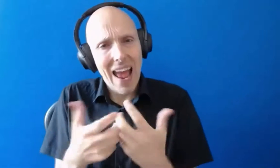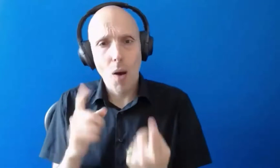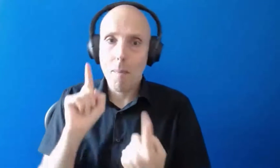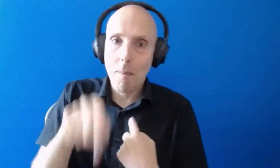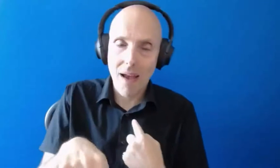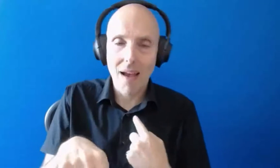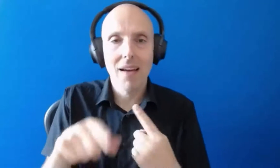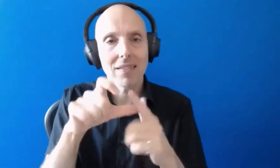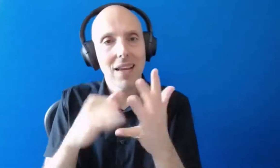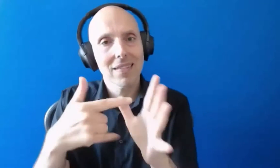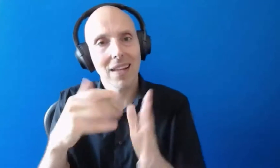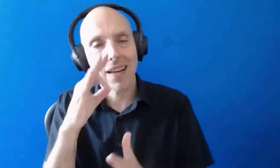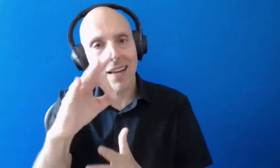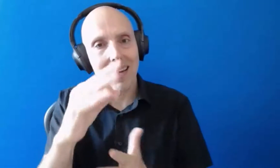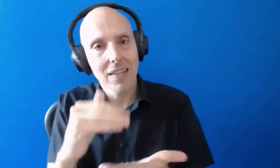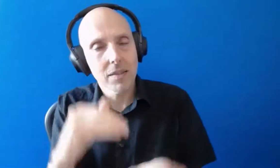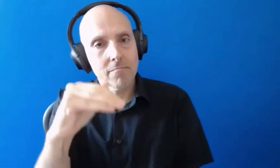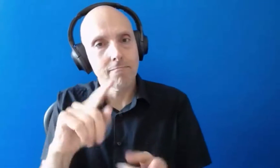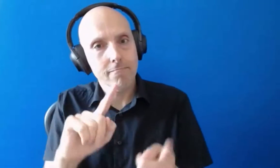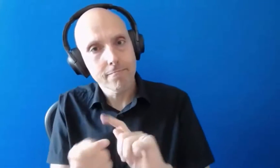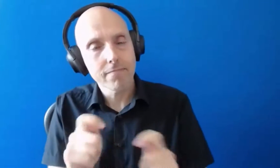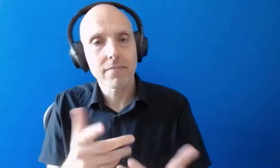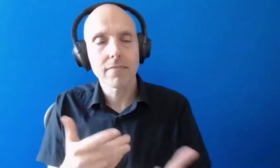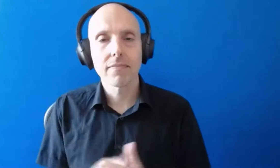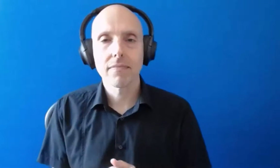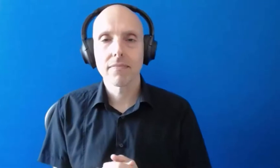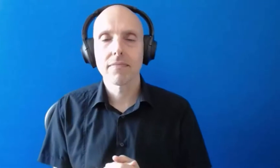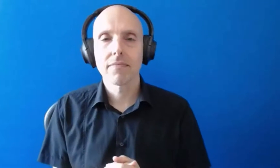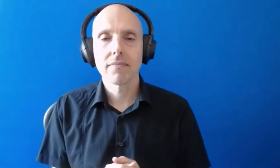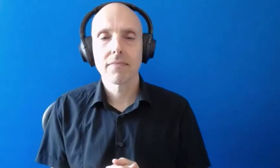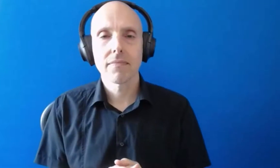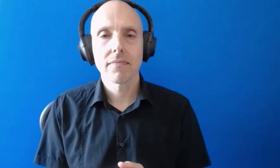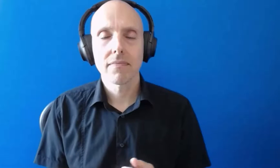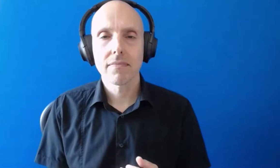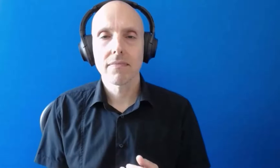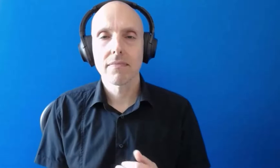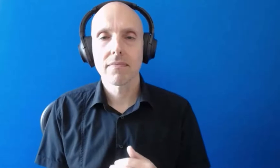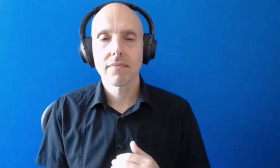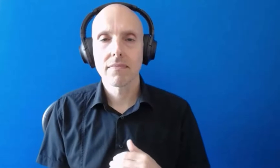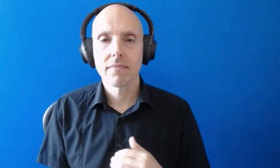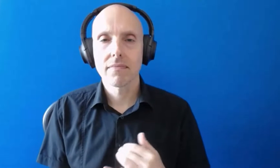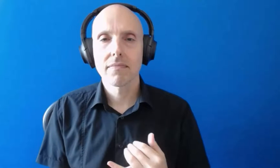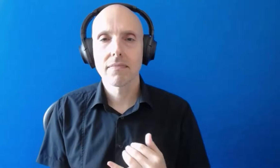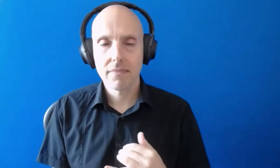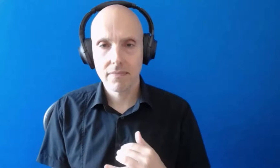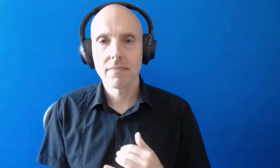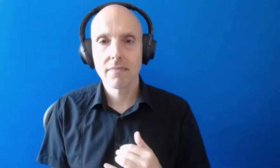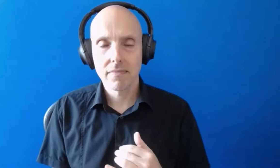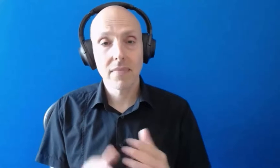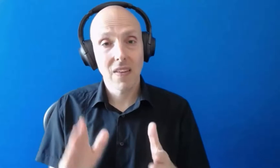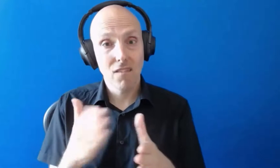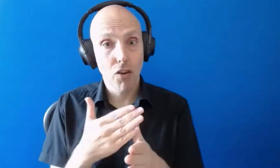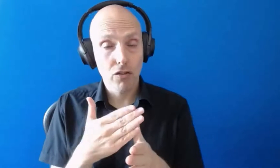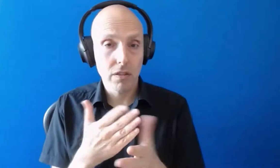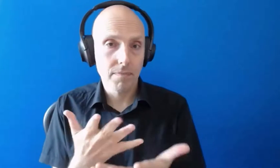process to get the support you need the first thing i would advise in that situation is to contact your needs assessor so